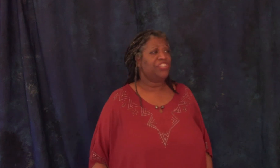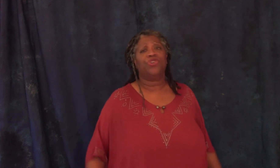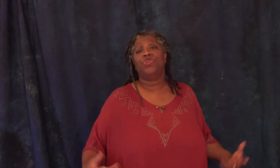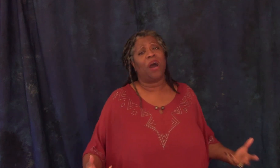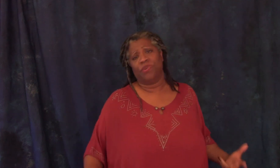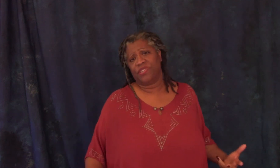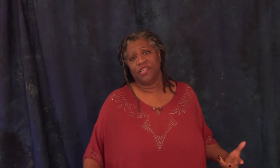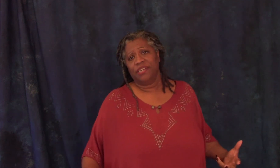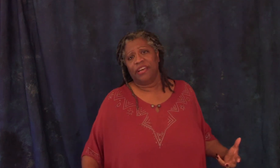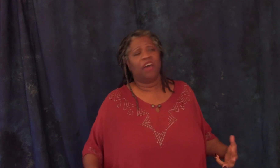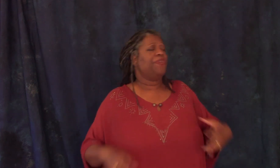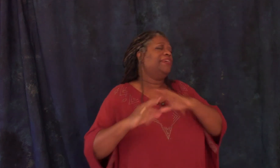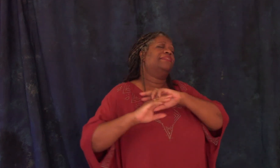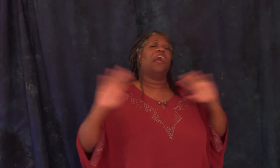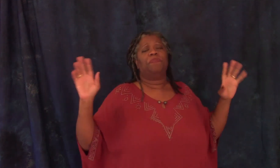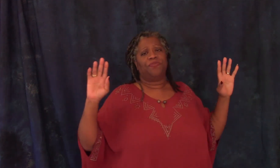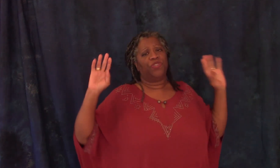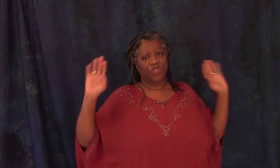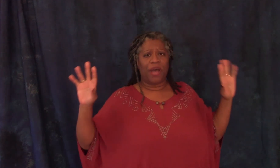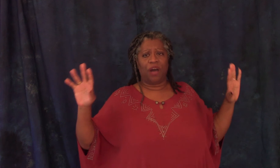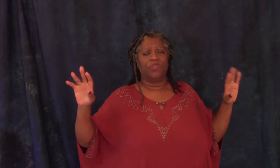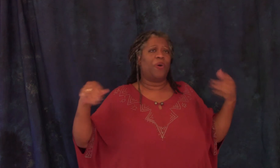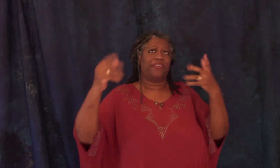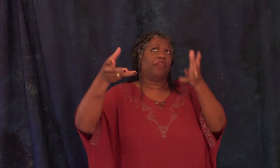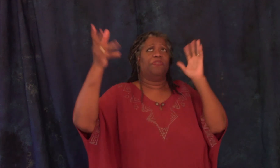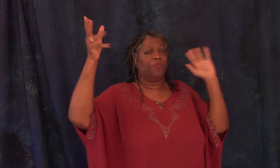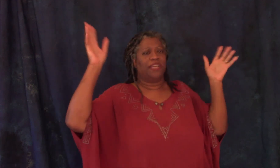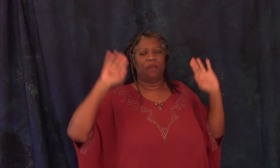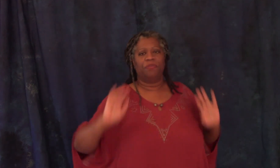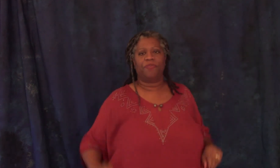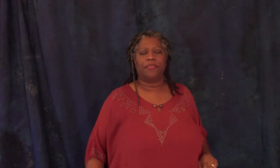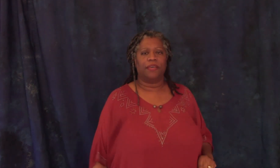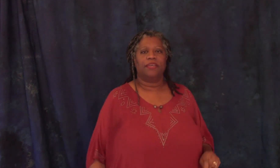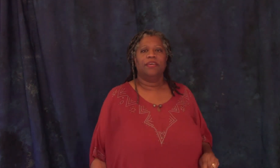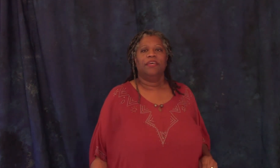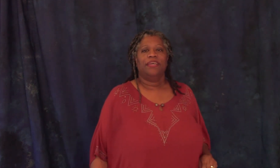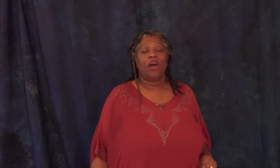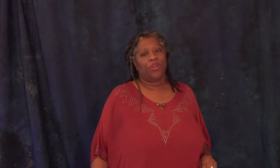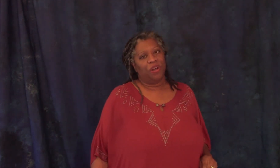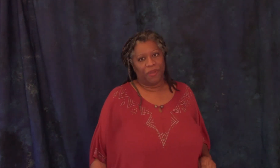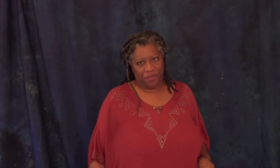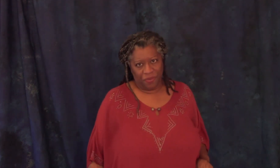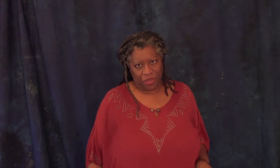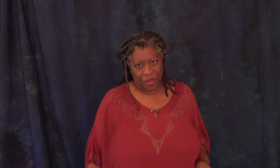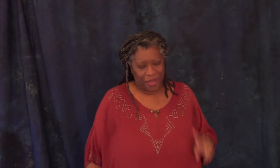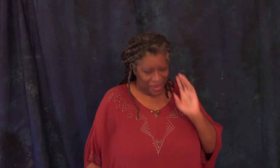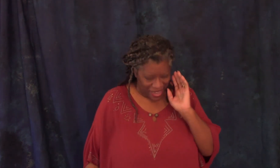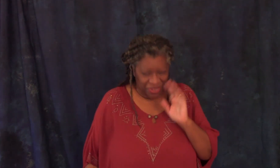took two hours everything stopped for two hours while they set up this really elaborate fake thing now i don't know how about you yeah i don't